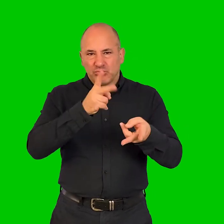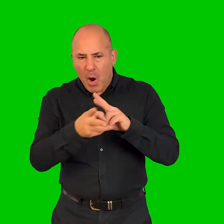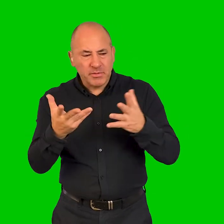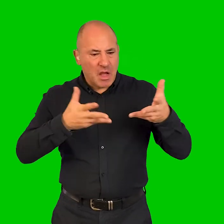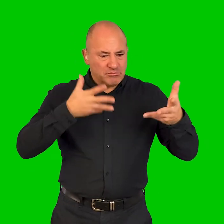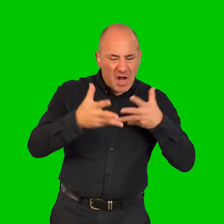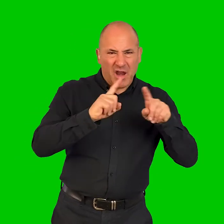cetera,